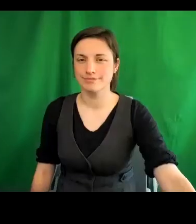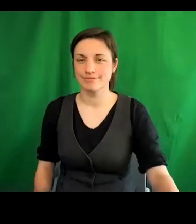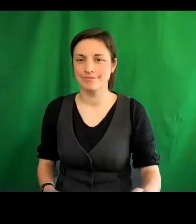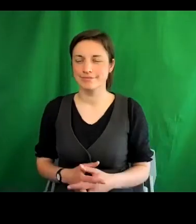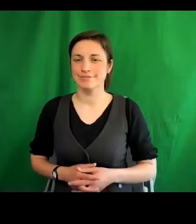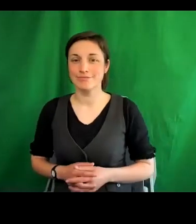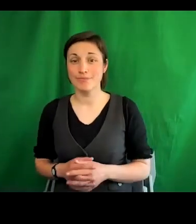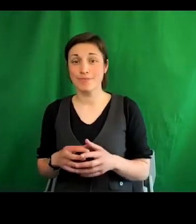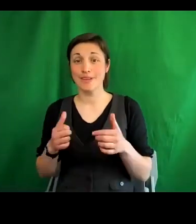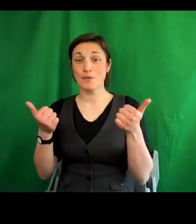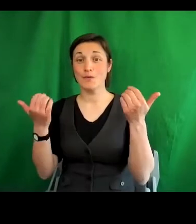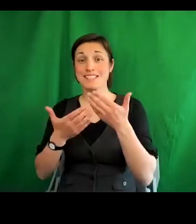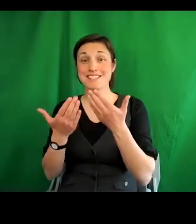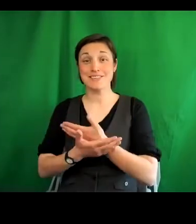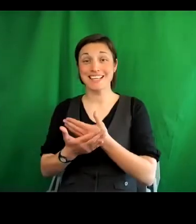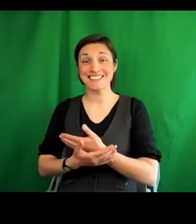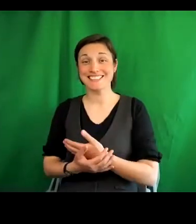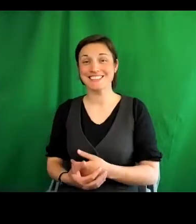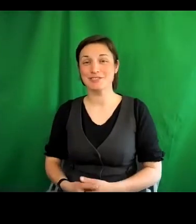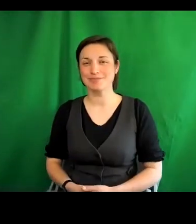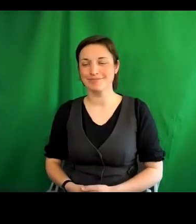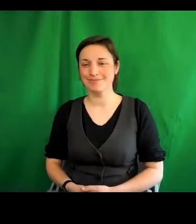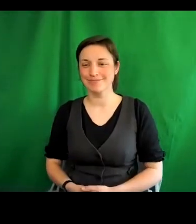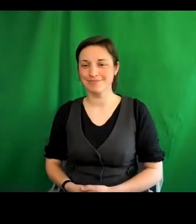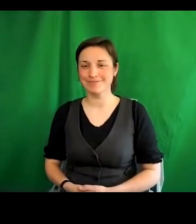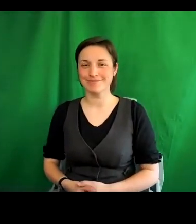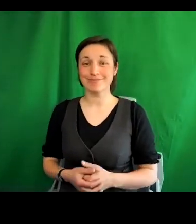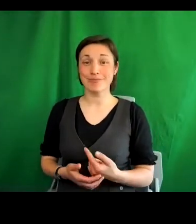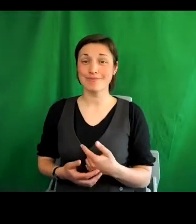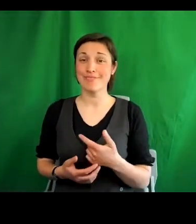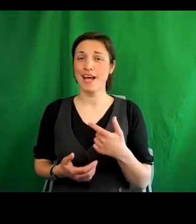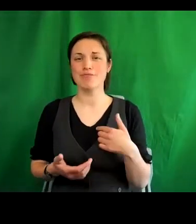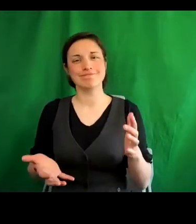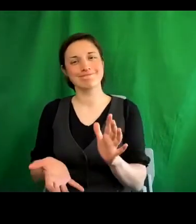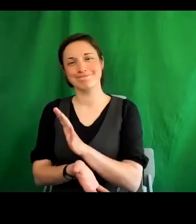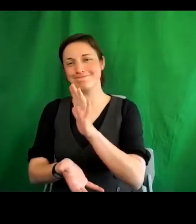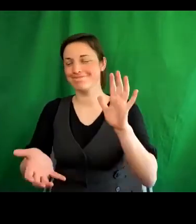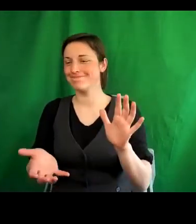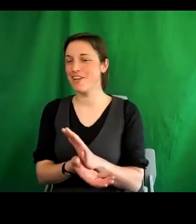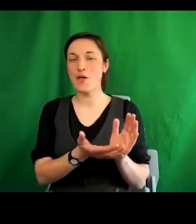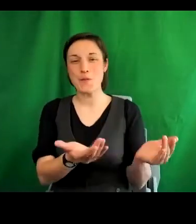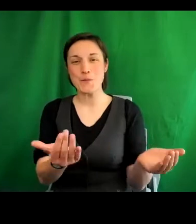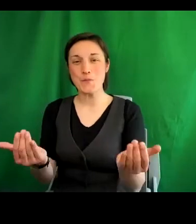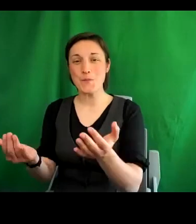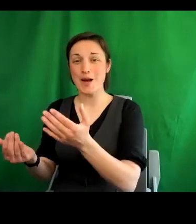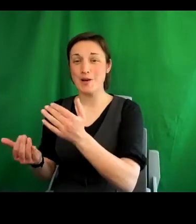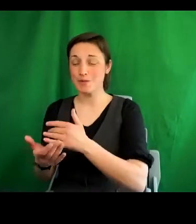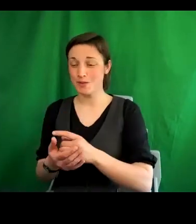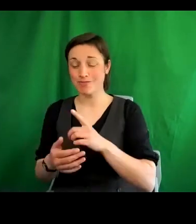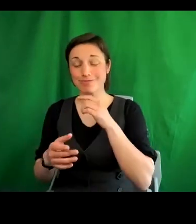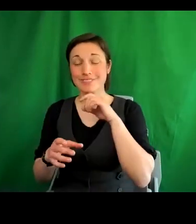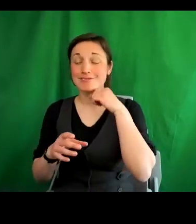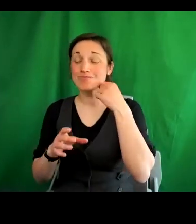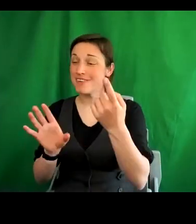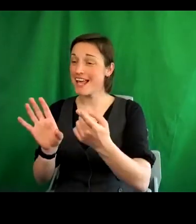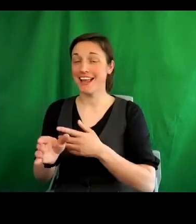Good evening. I'm delighted to welcome you to our annual lecture this evening for York Human Rights